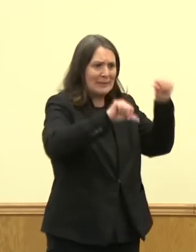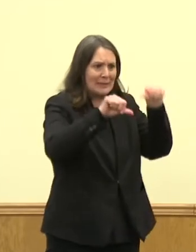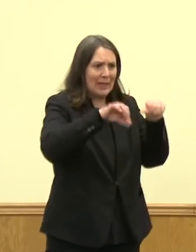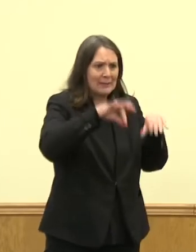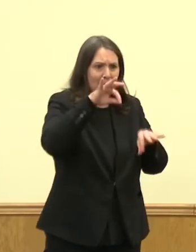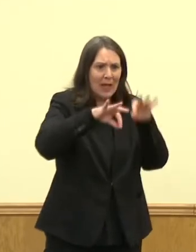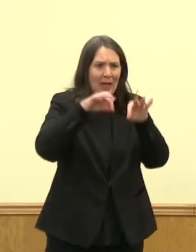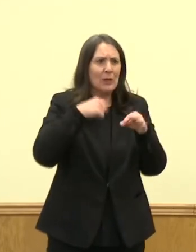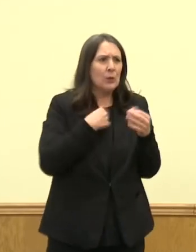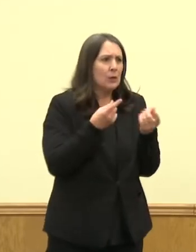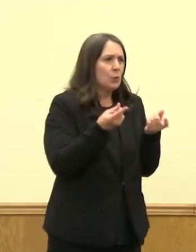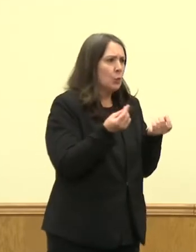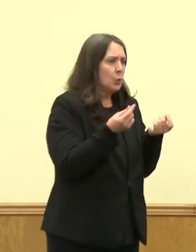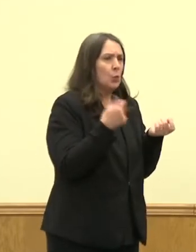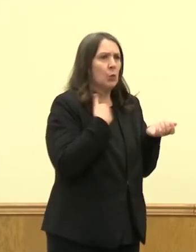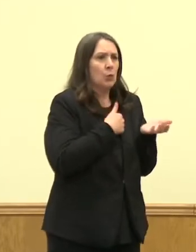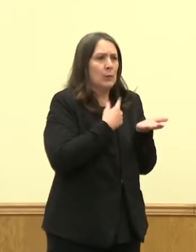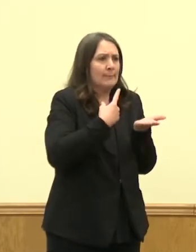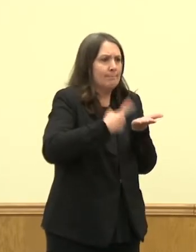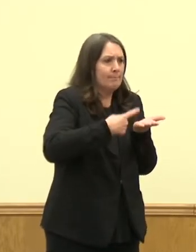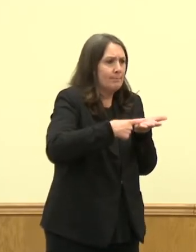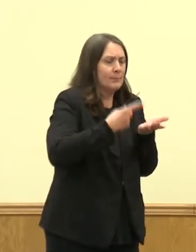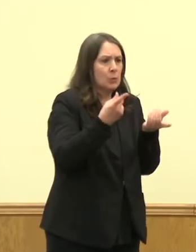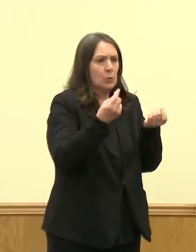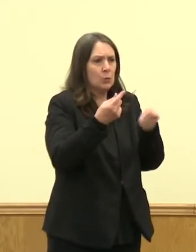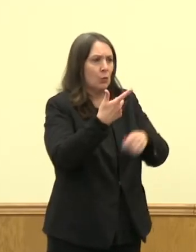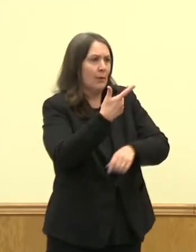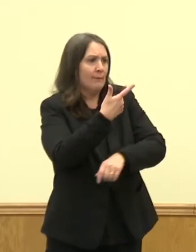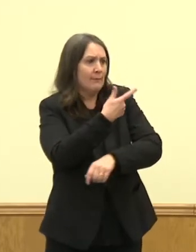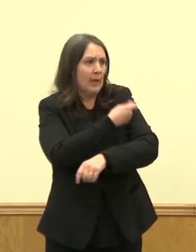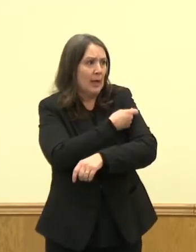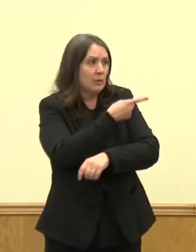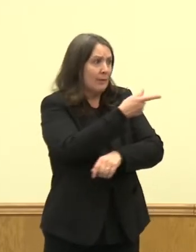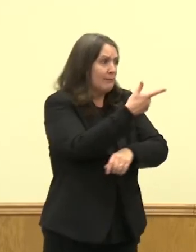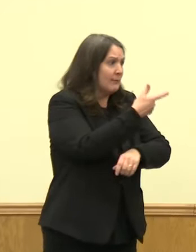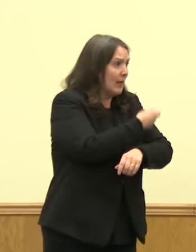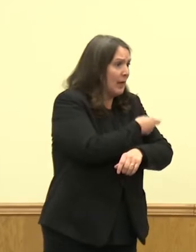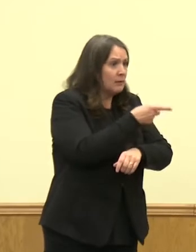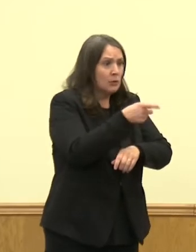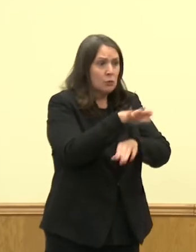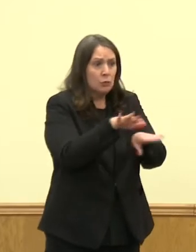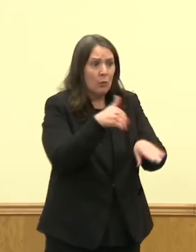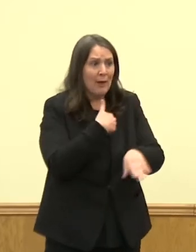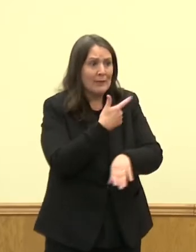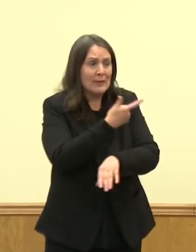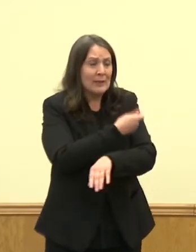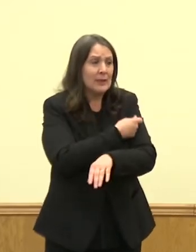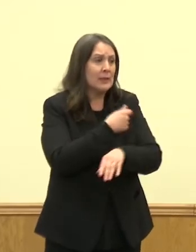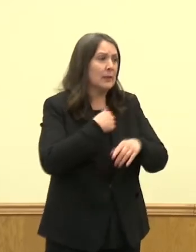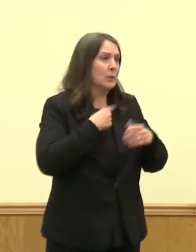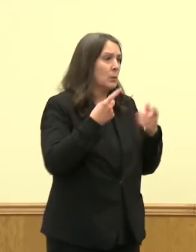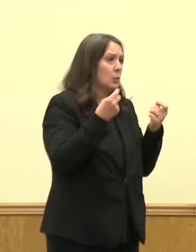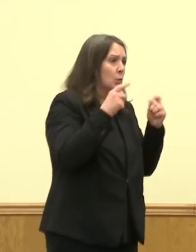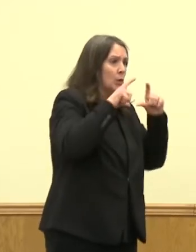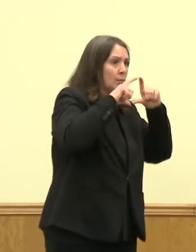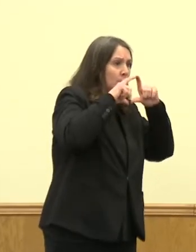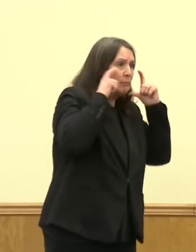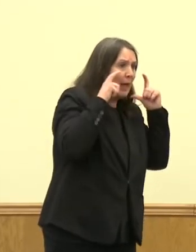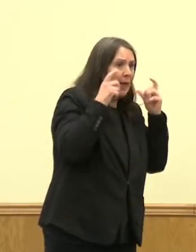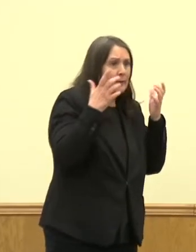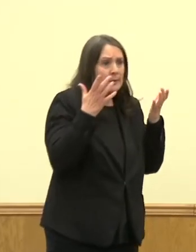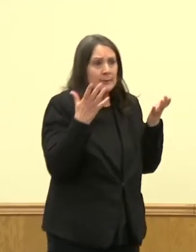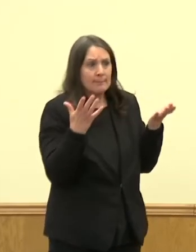We get together and talk about the implications of vaccines, and who's vaccinated and who is not, and masking, and all looking for